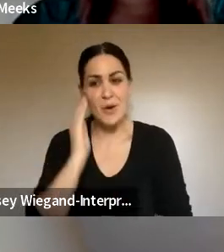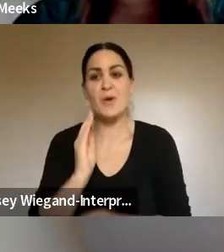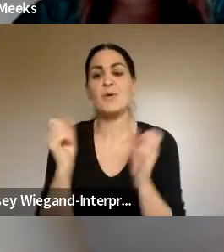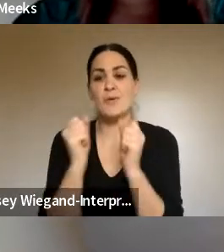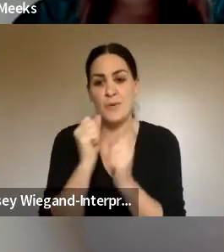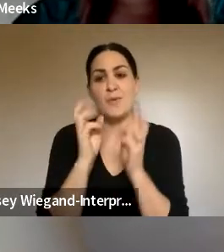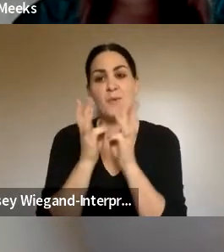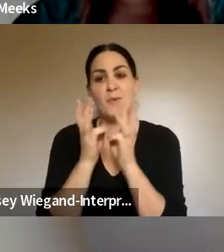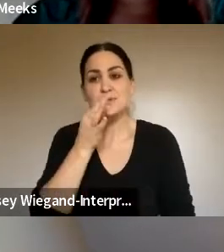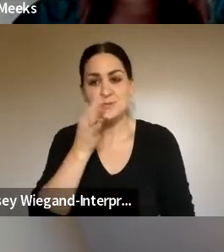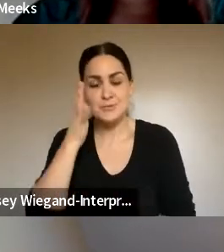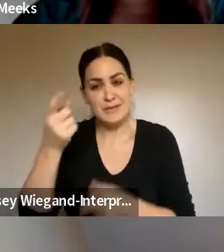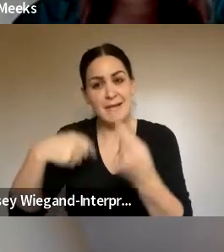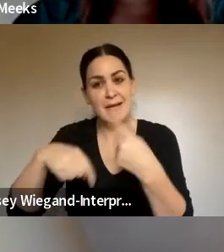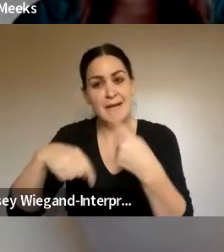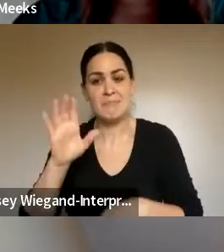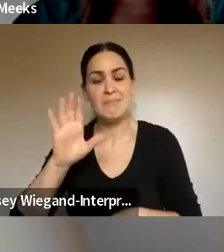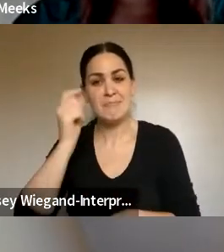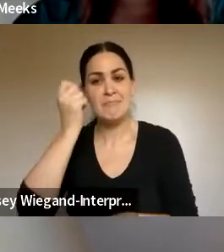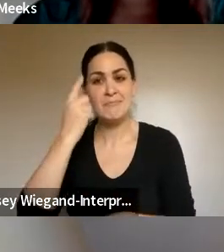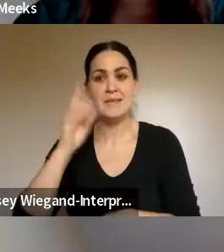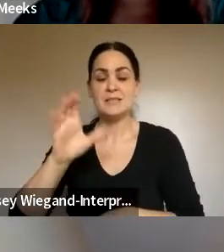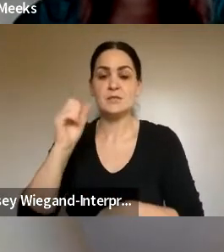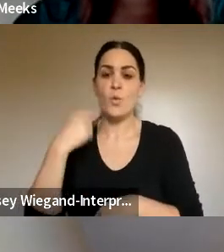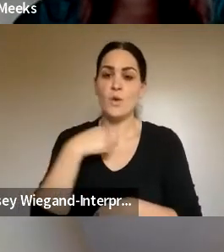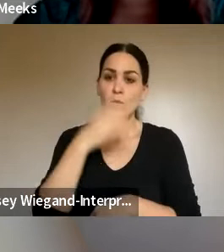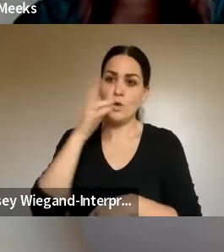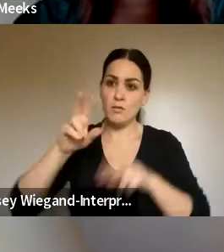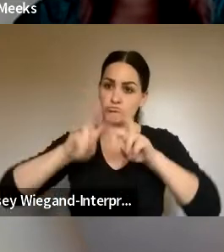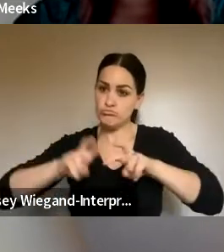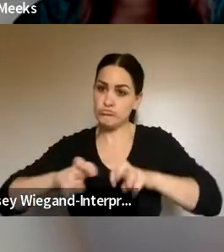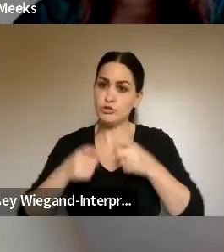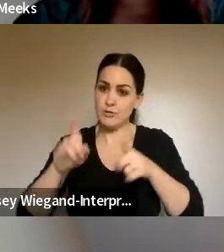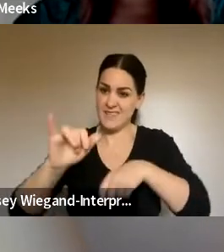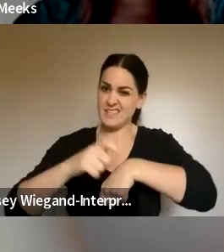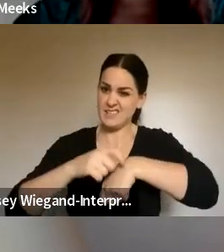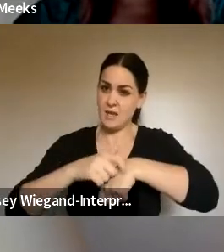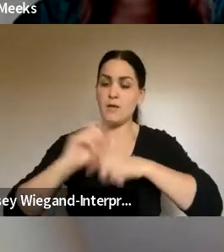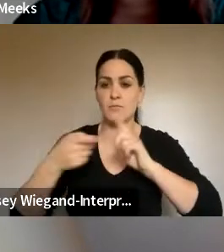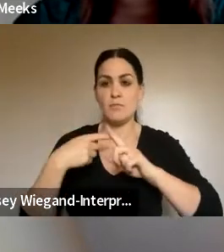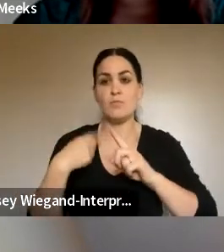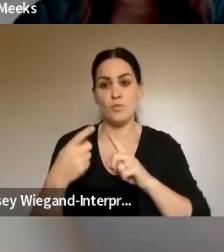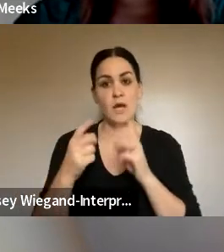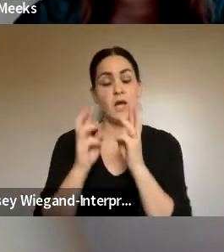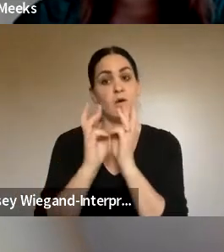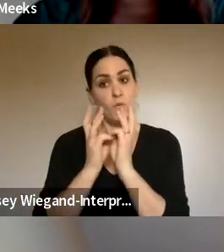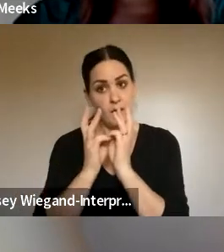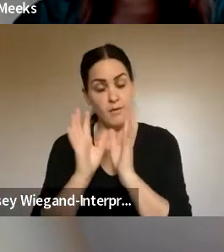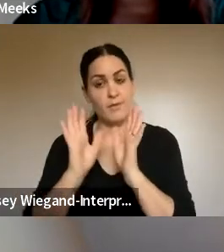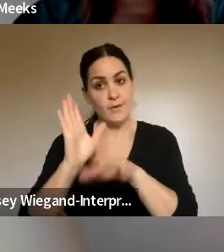coming. So, we won't, we'll be doing more of an assessment during that time. But once the weather breaks, hopefully we'll have something